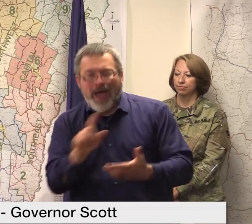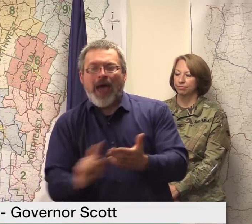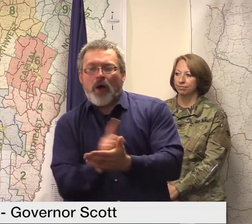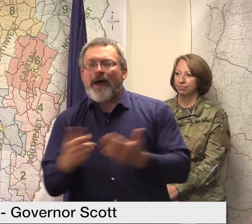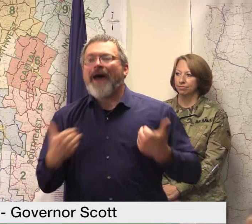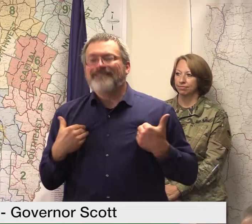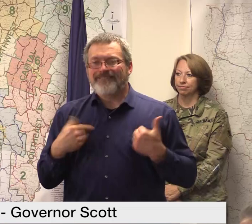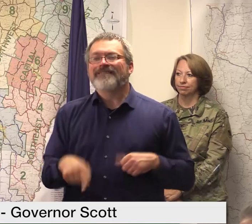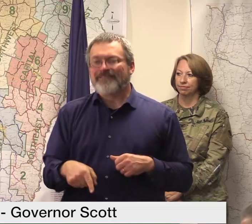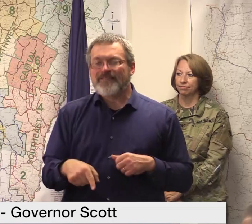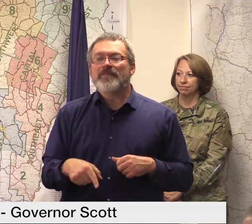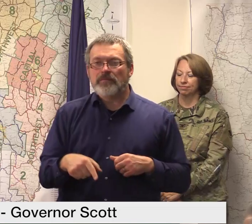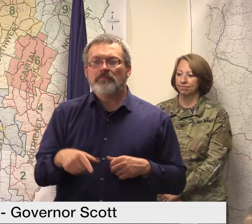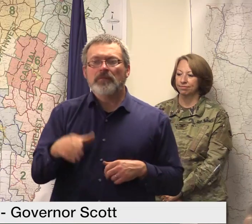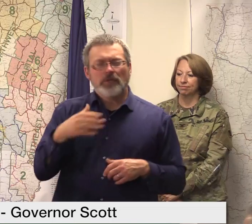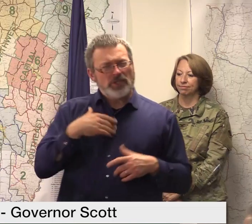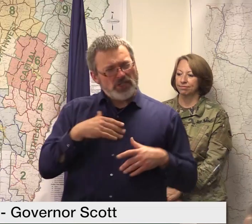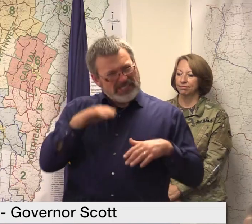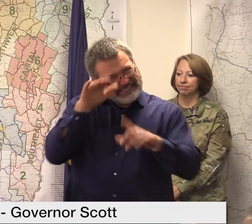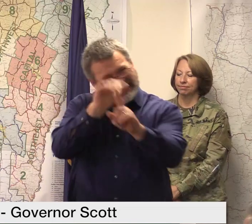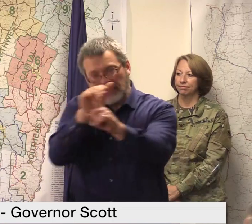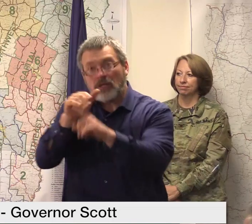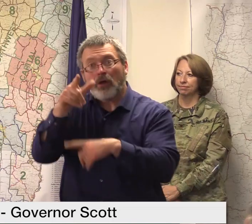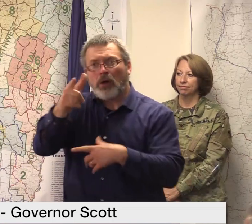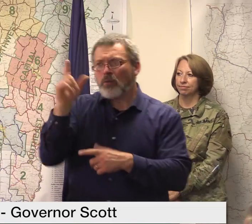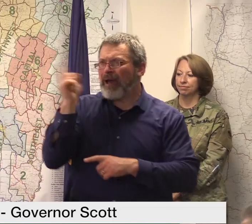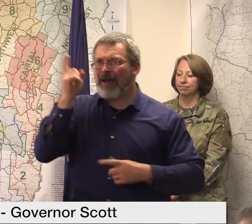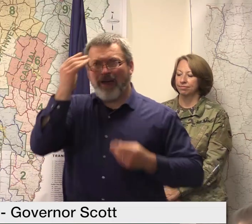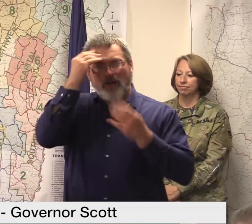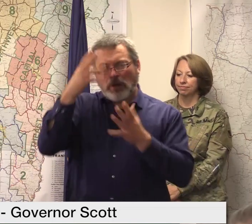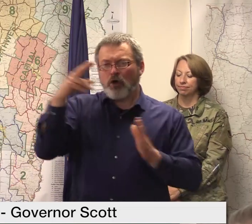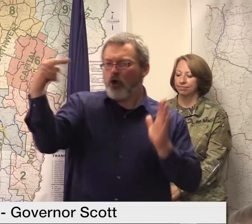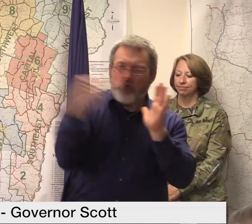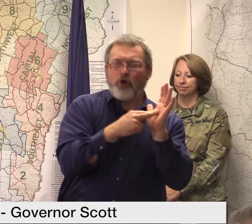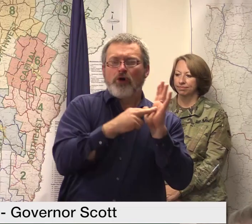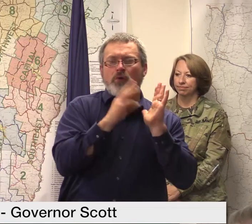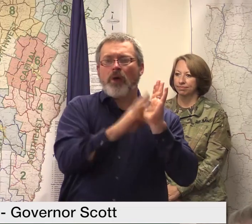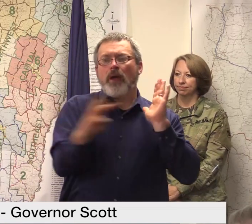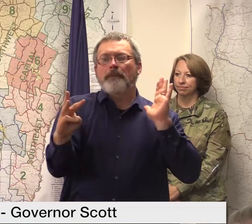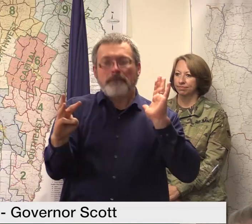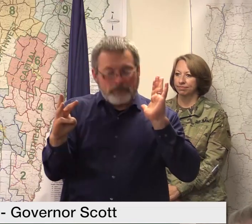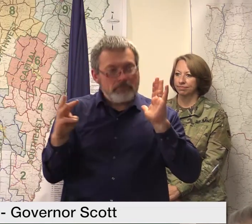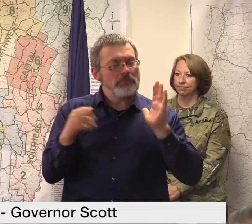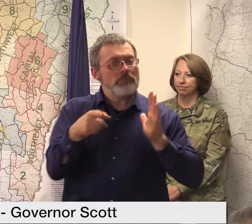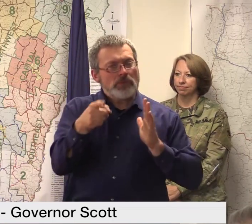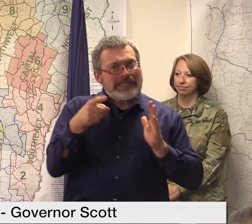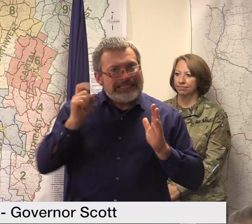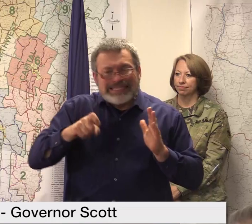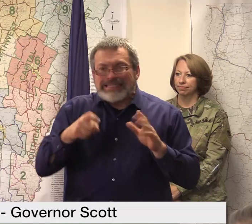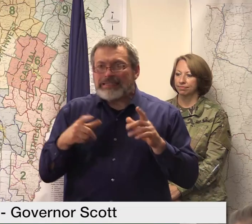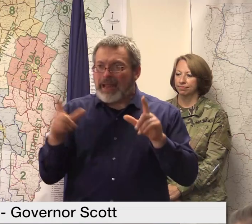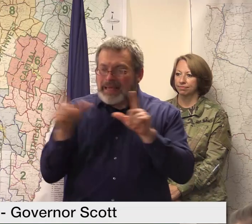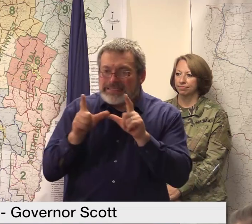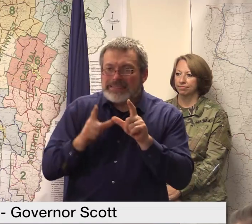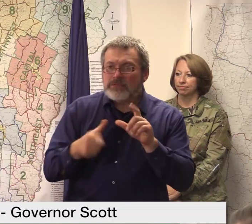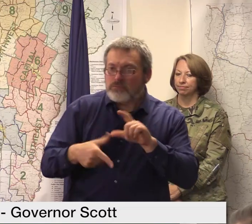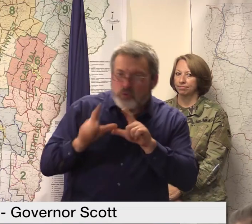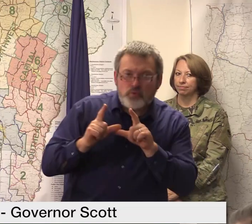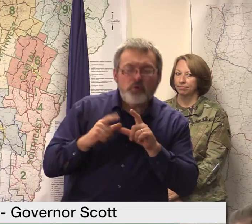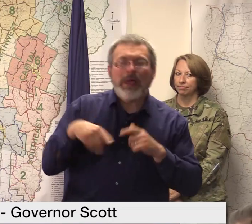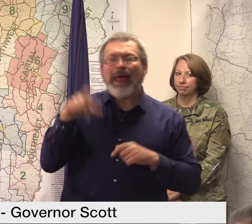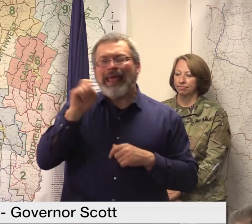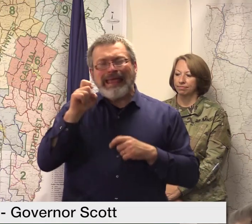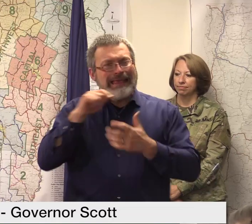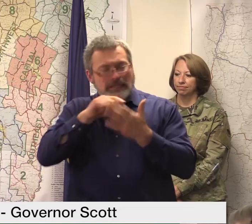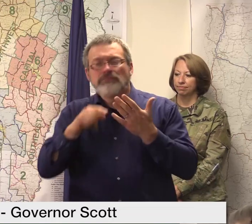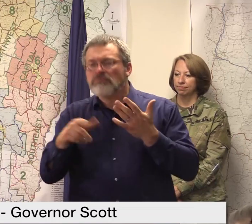online service for registration renewals license renewals and temporary registrations for purchases of all vehicles